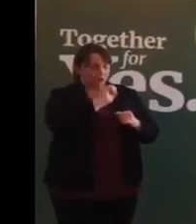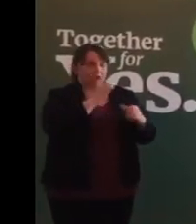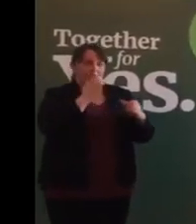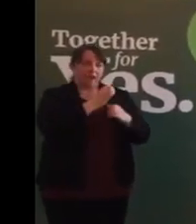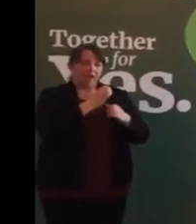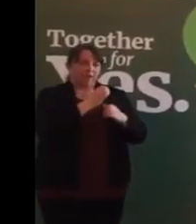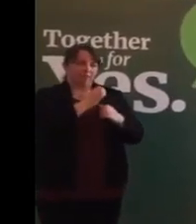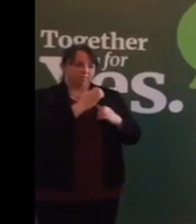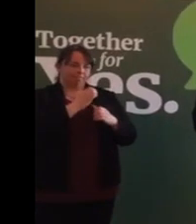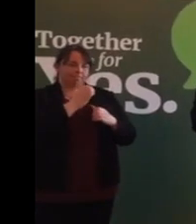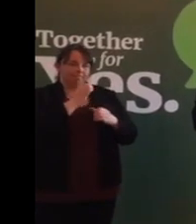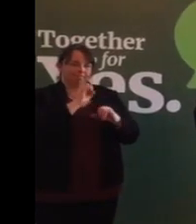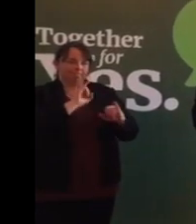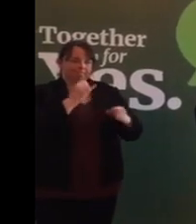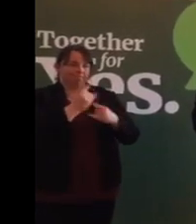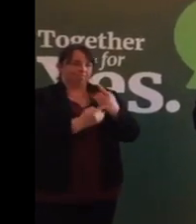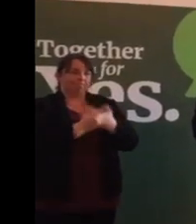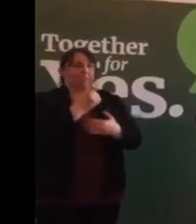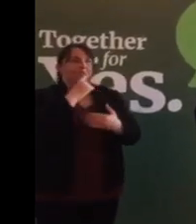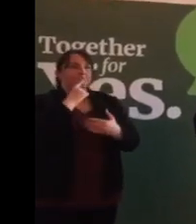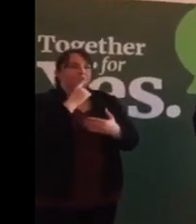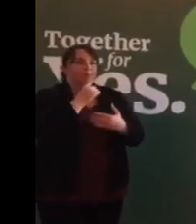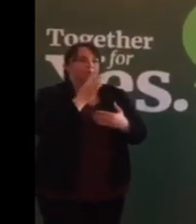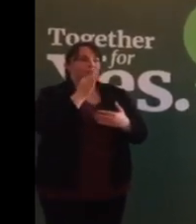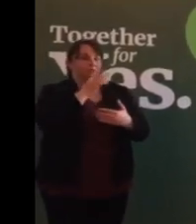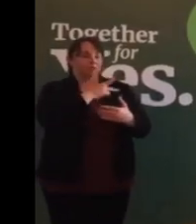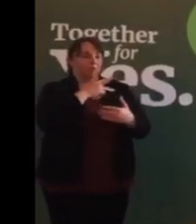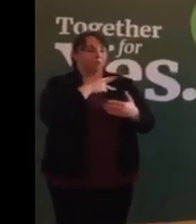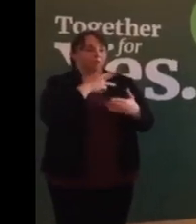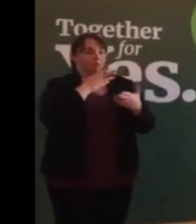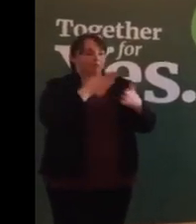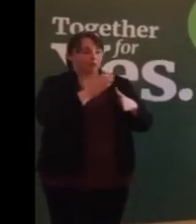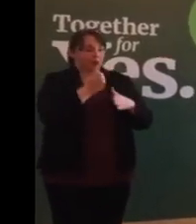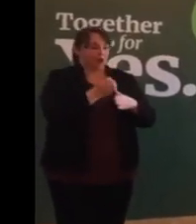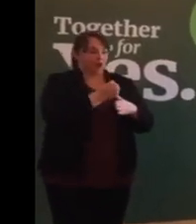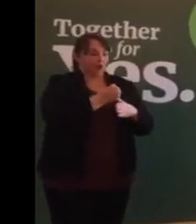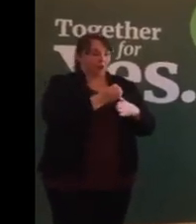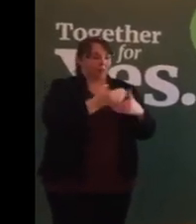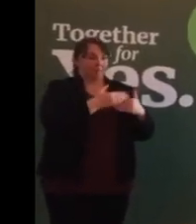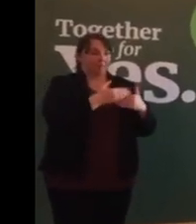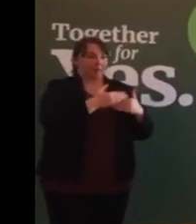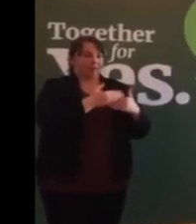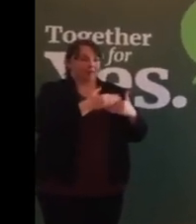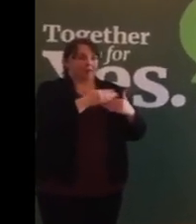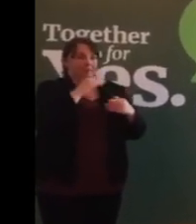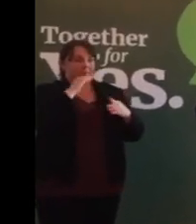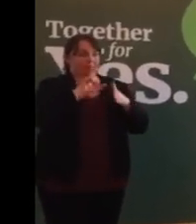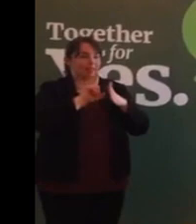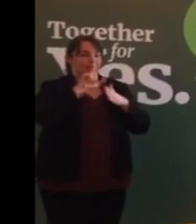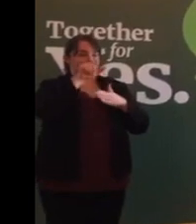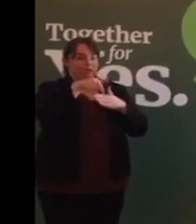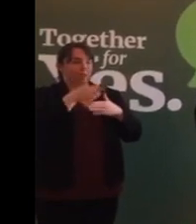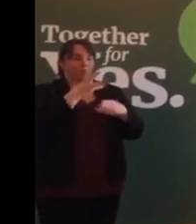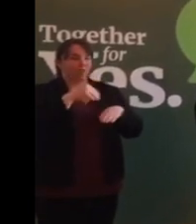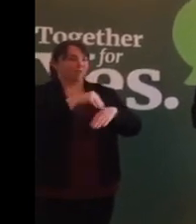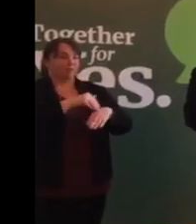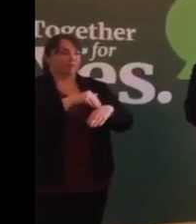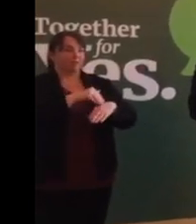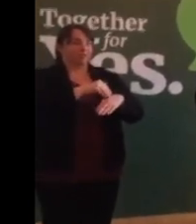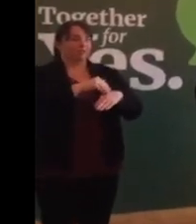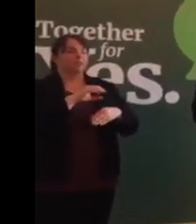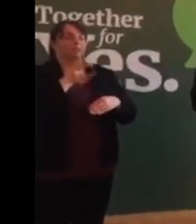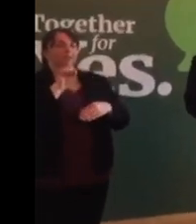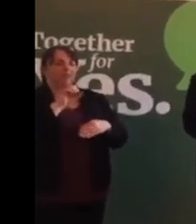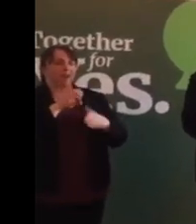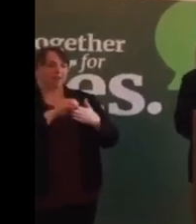But had she been delivered earlier, the question of deficiencies later would not have arisen. She had an overwhelming